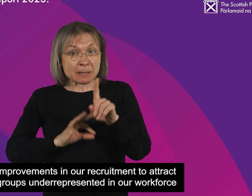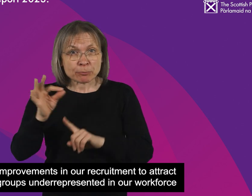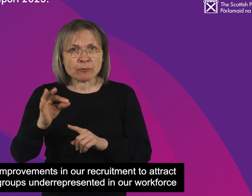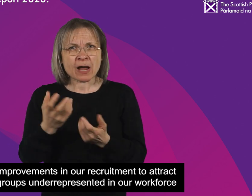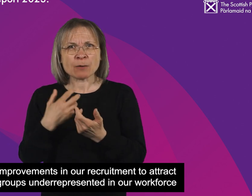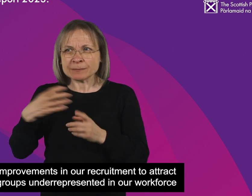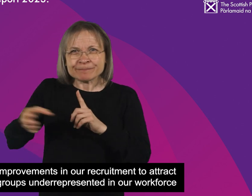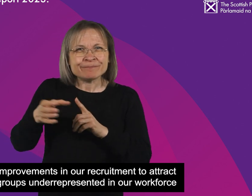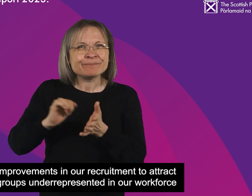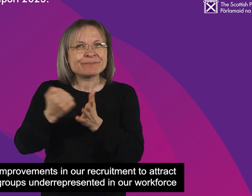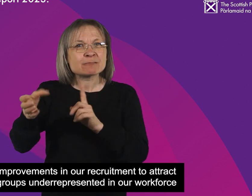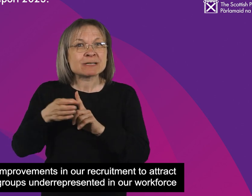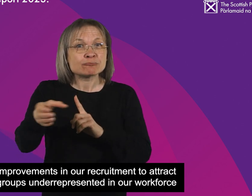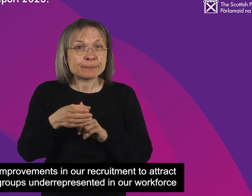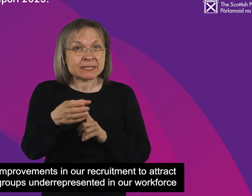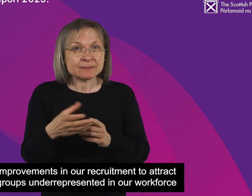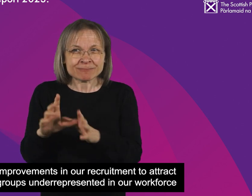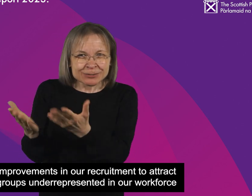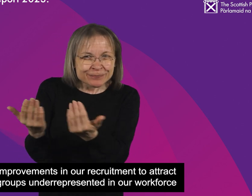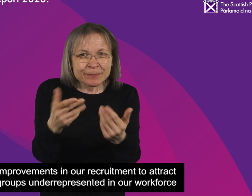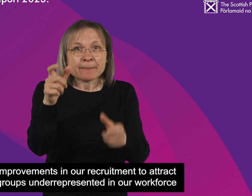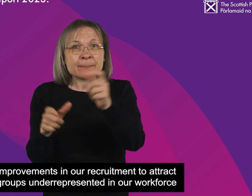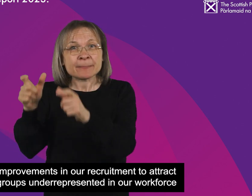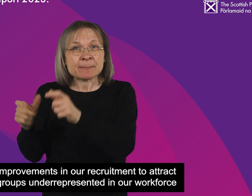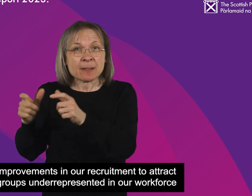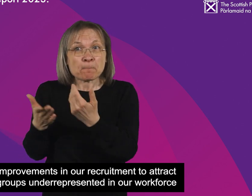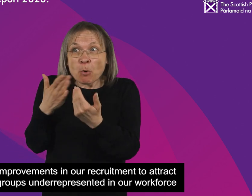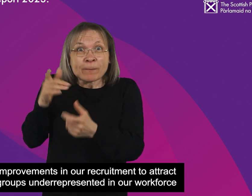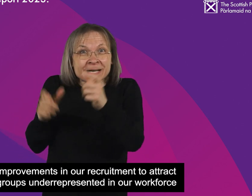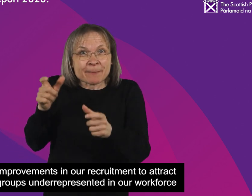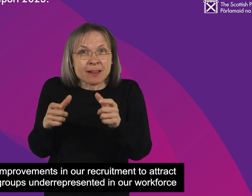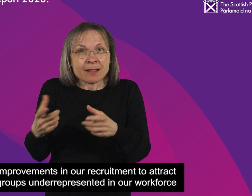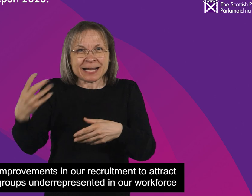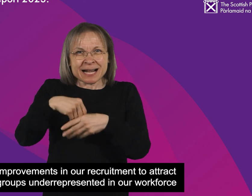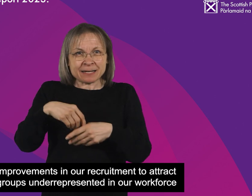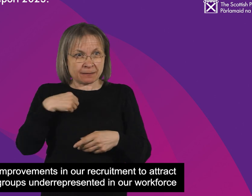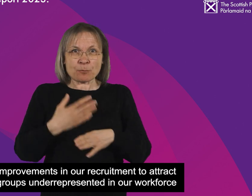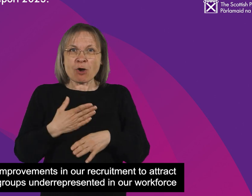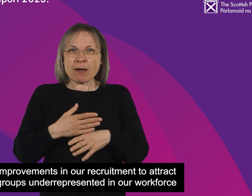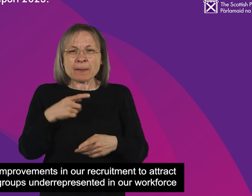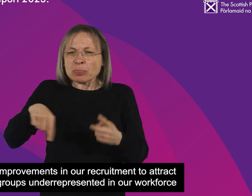attract groups underrepresented in our workforce, and the reduction of our gender pay gap to zero percent.